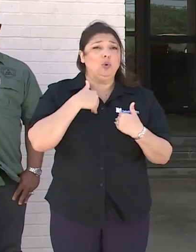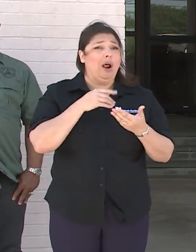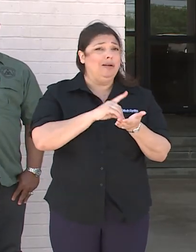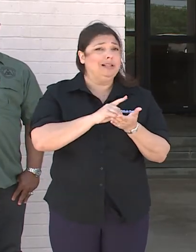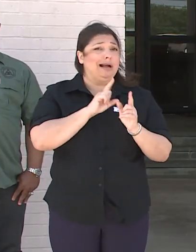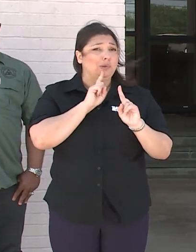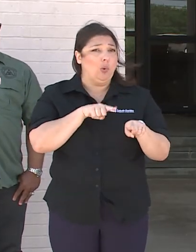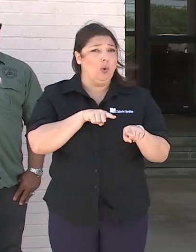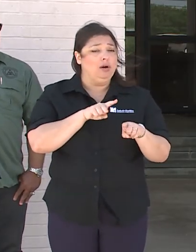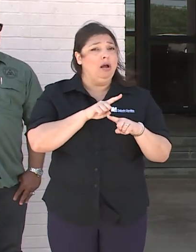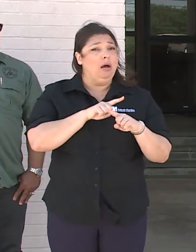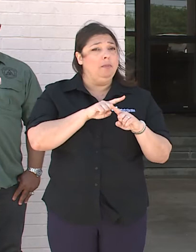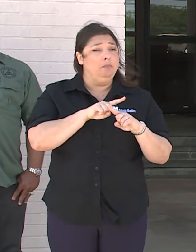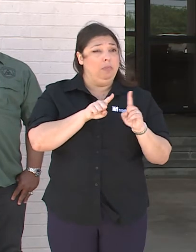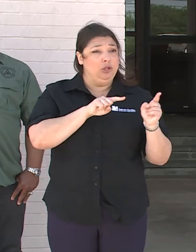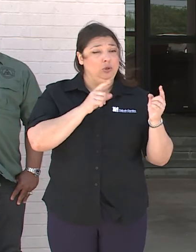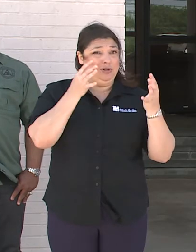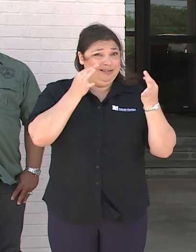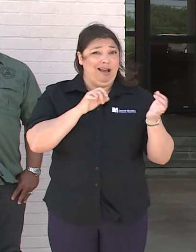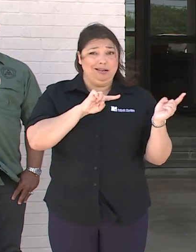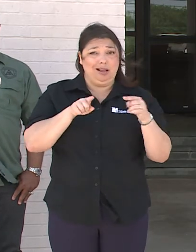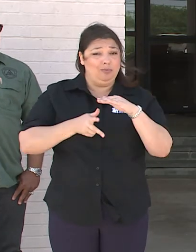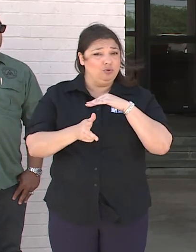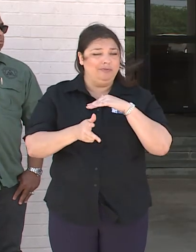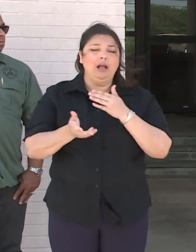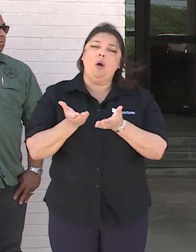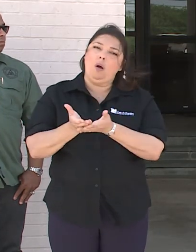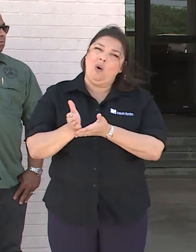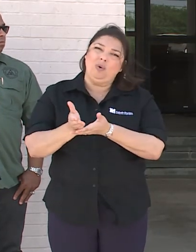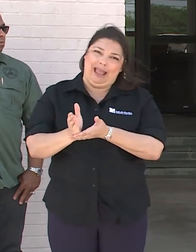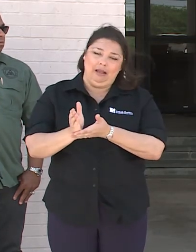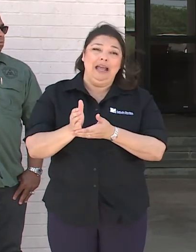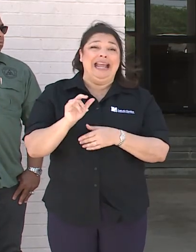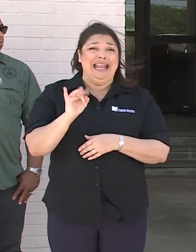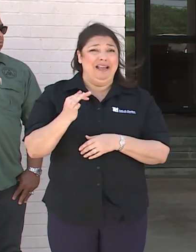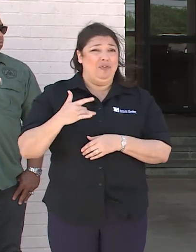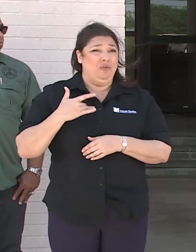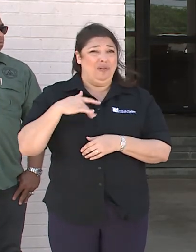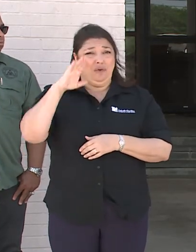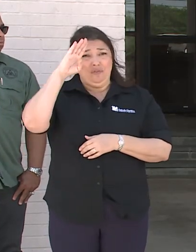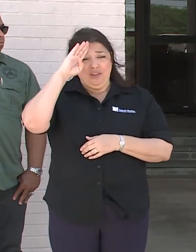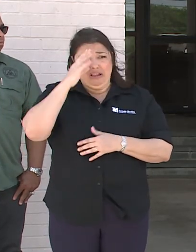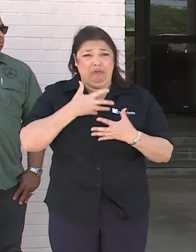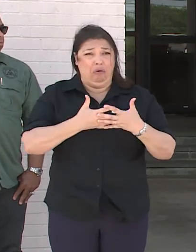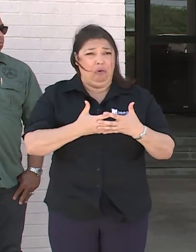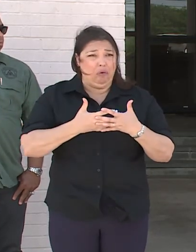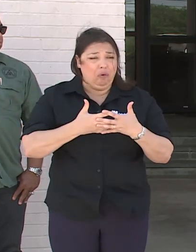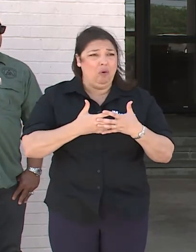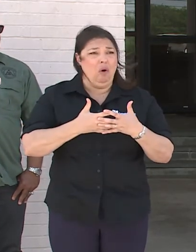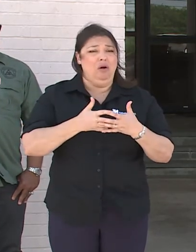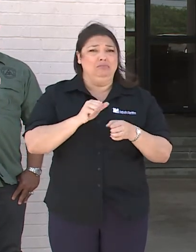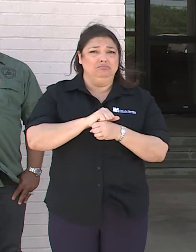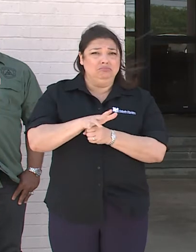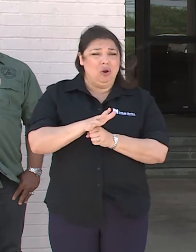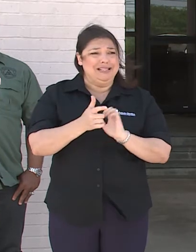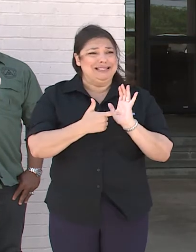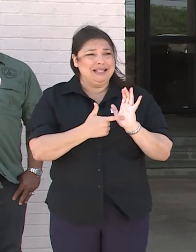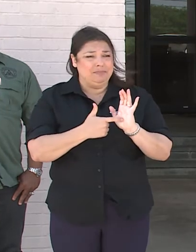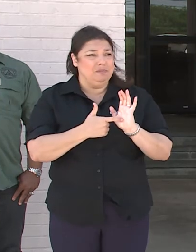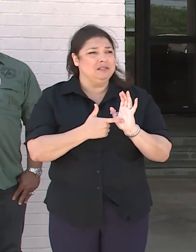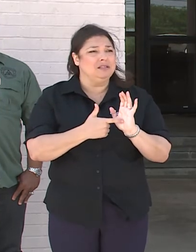physician and you come through the drive-through, that's okay. If you have symptoms, fever, shortness of breath, all of the coronavirus symptoms,